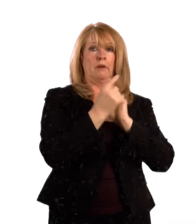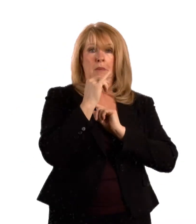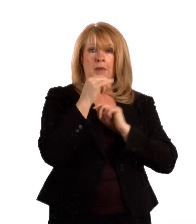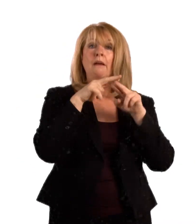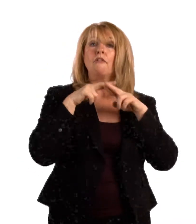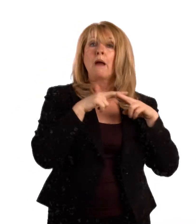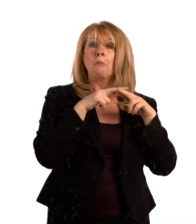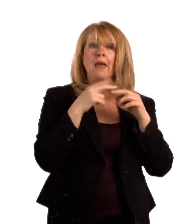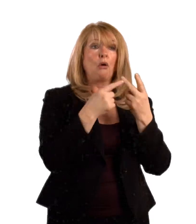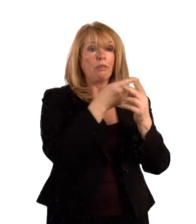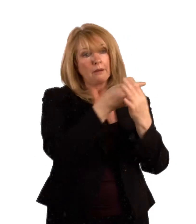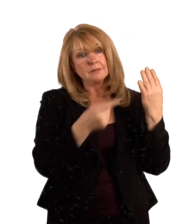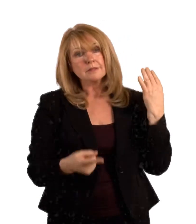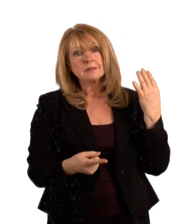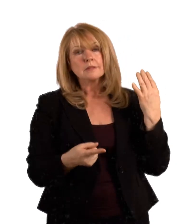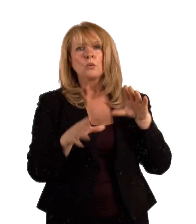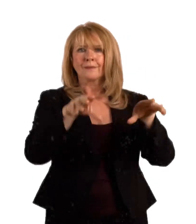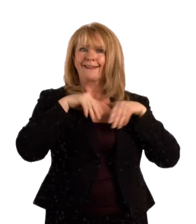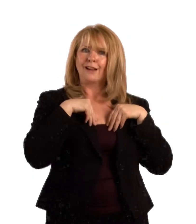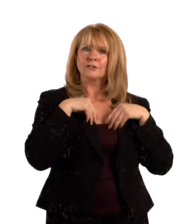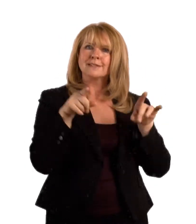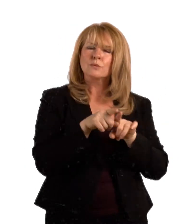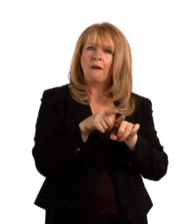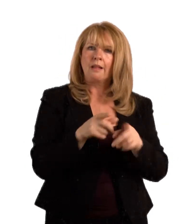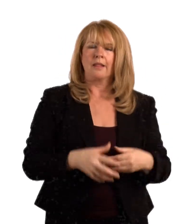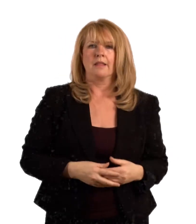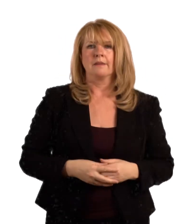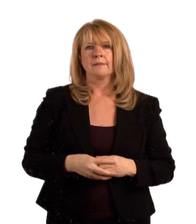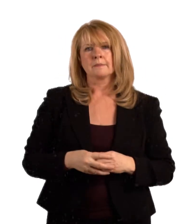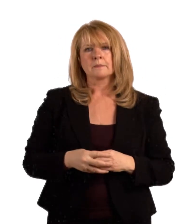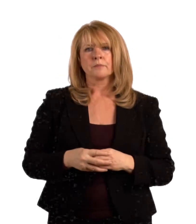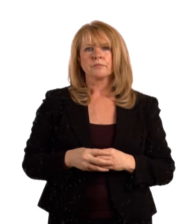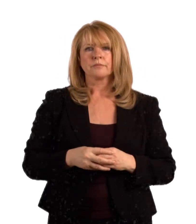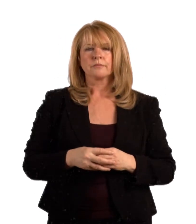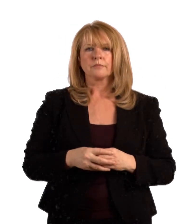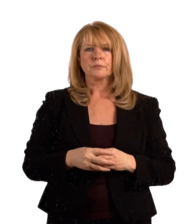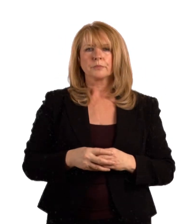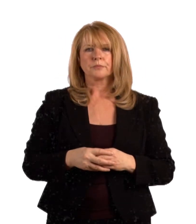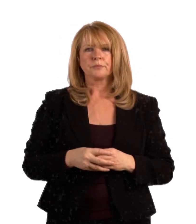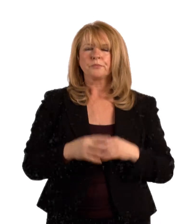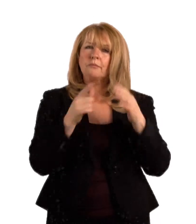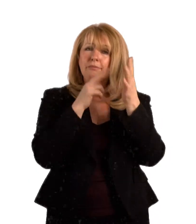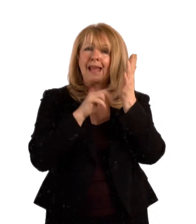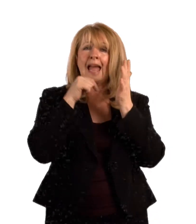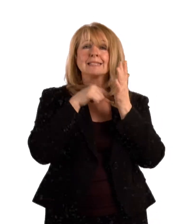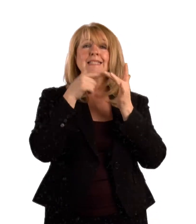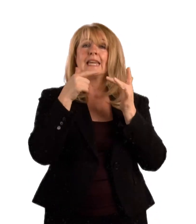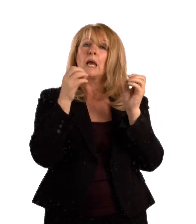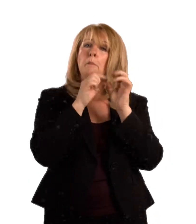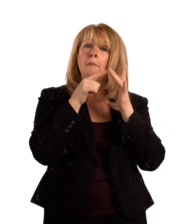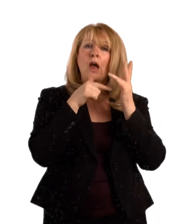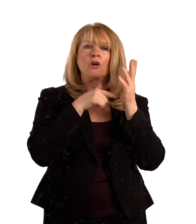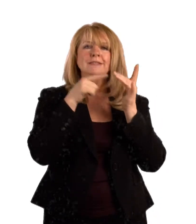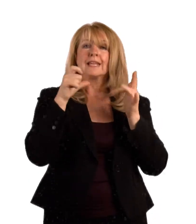Antibiotics can upset the natural balance of good bacteria in your body. This allows the more harmful bacteria to flourish